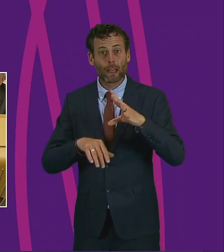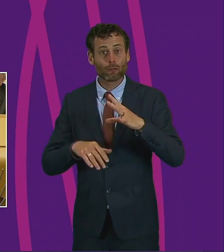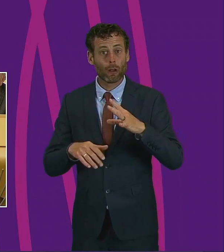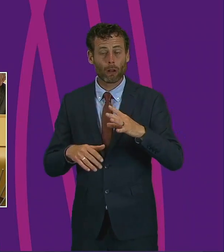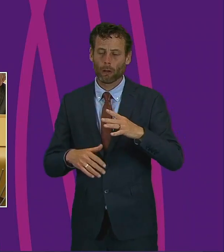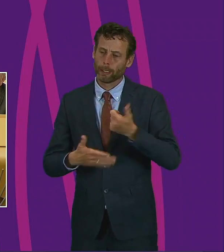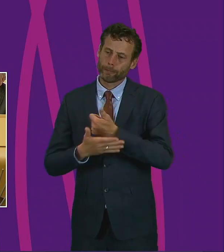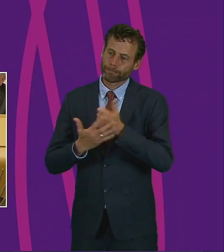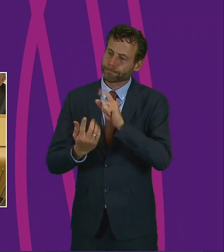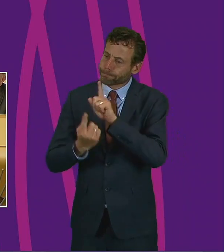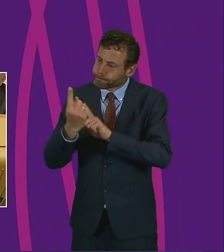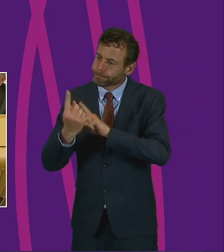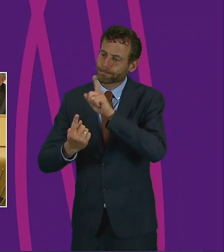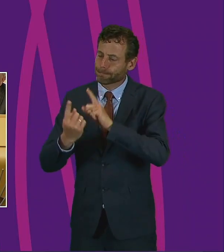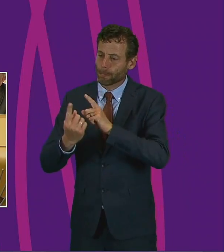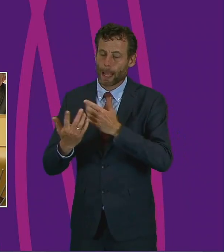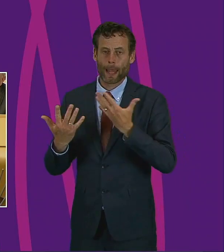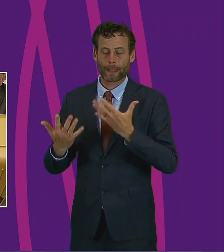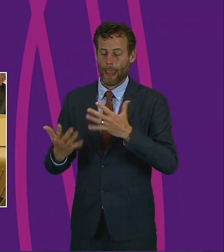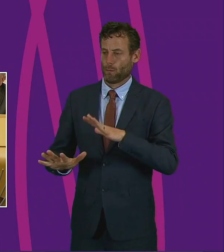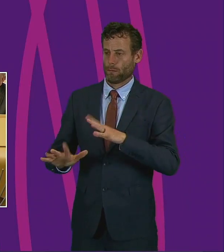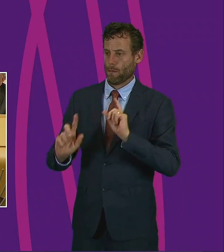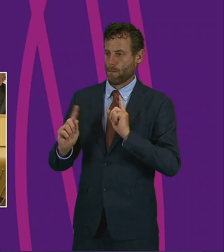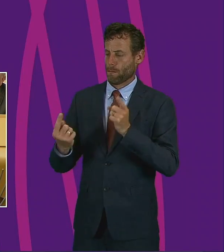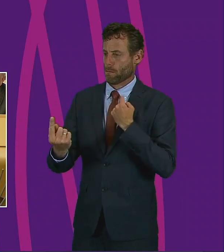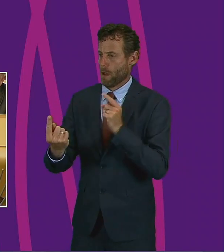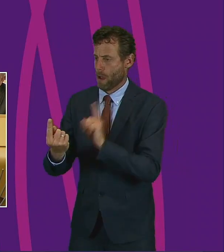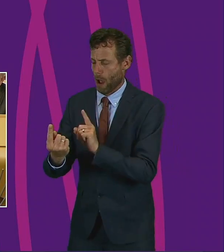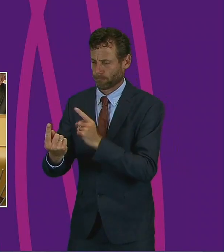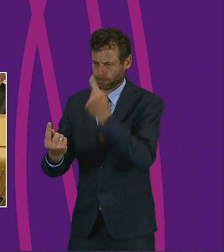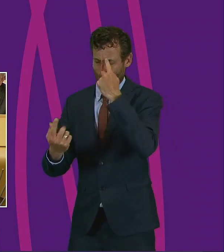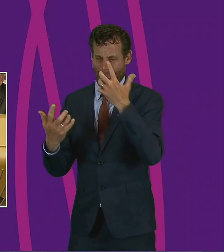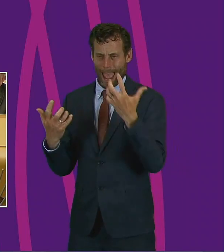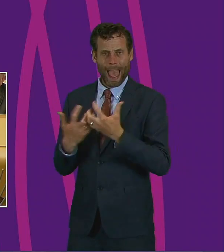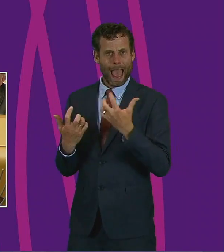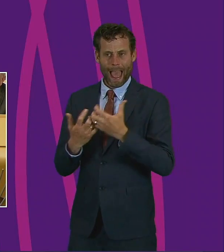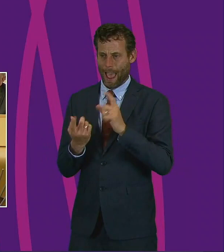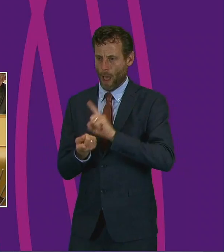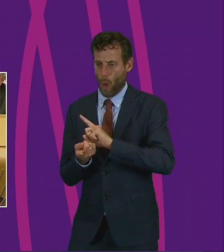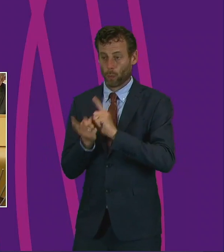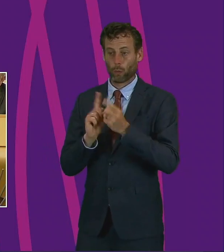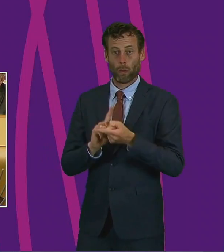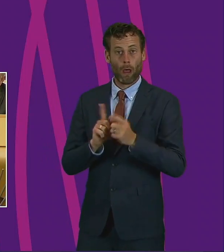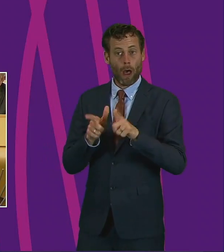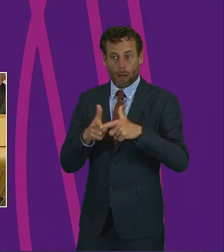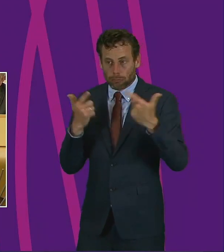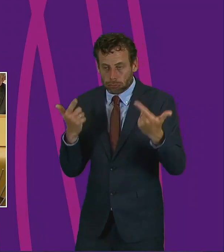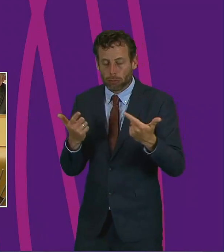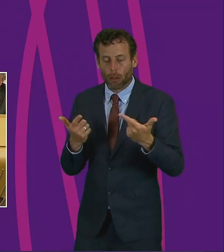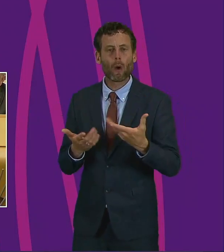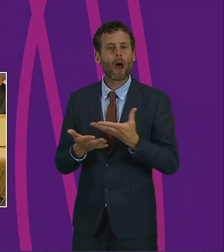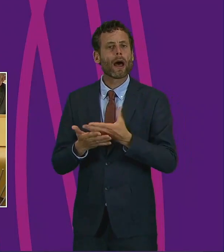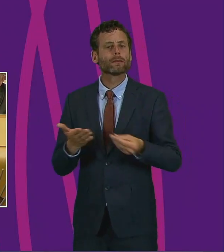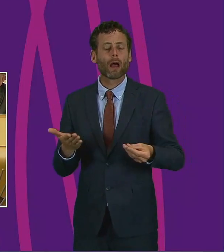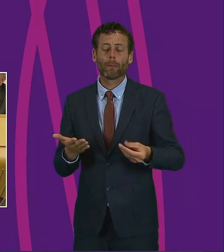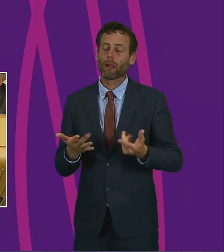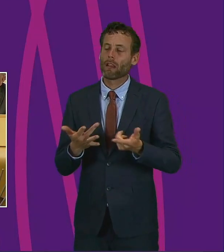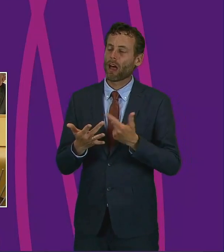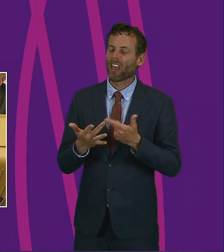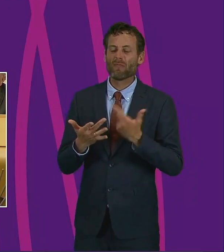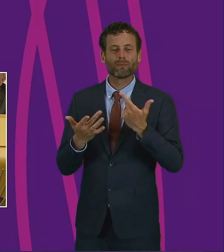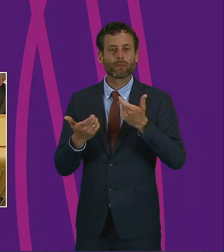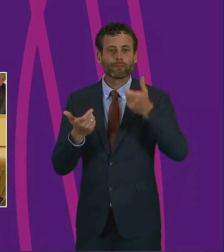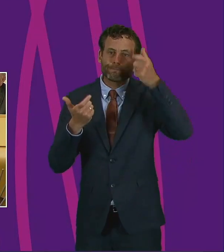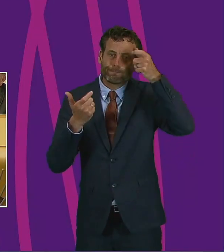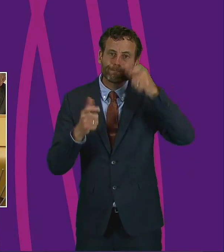and there's been a rapid, rapid intervention to give those rough sleeping places, those who are rough sleeping places to